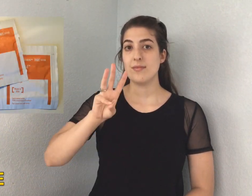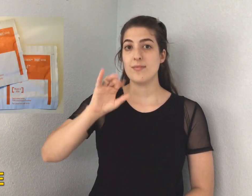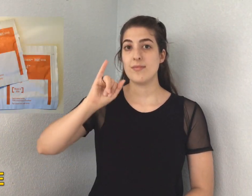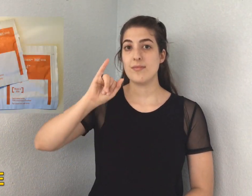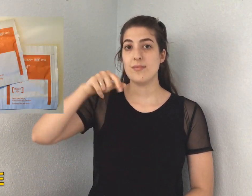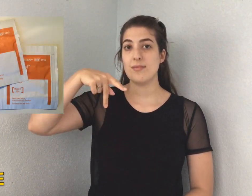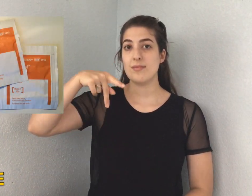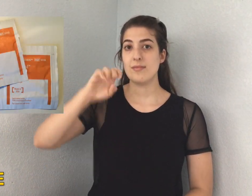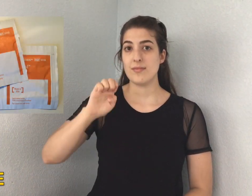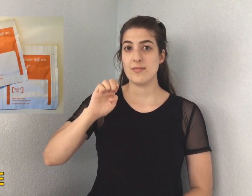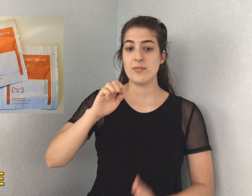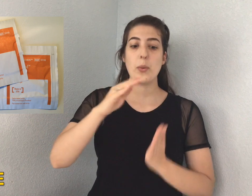Wipe.